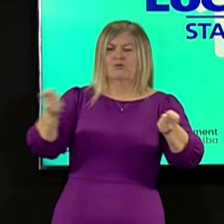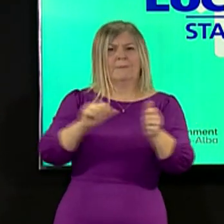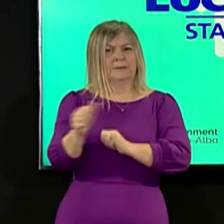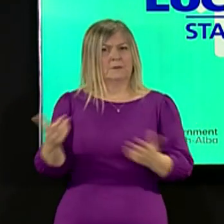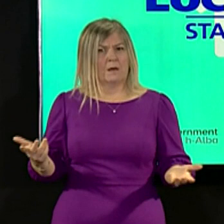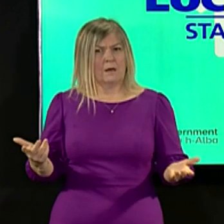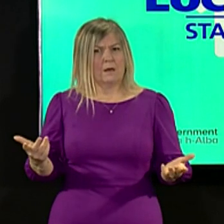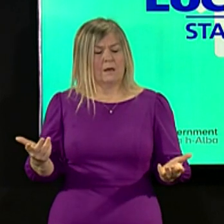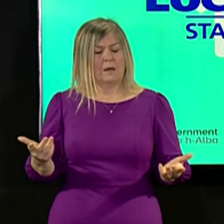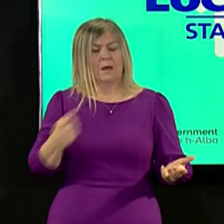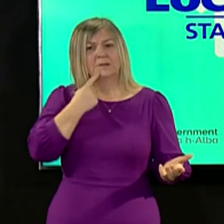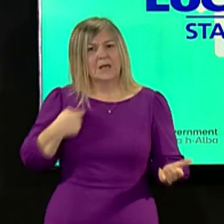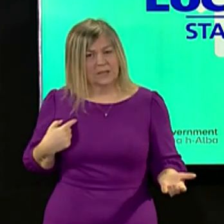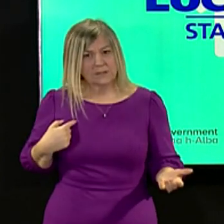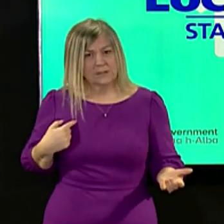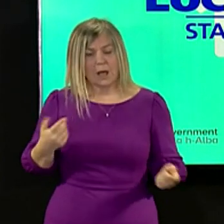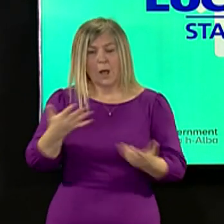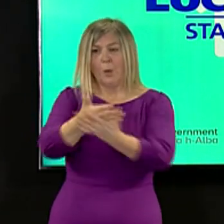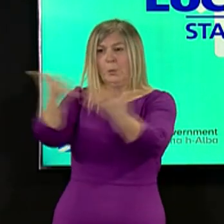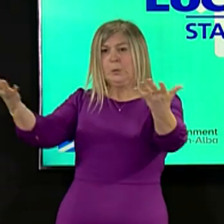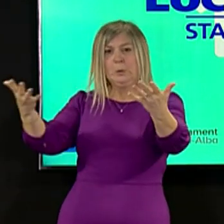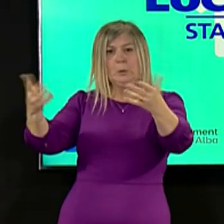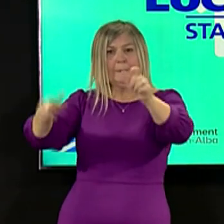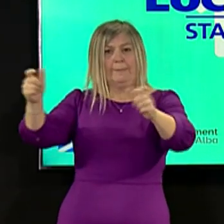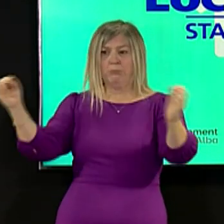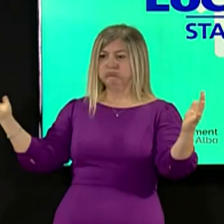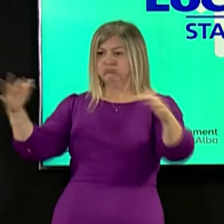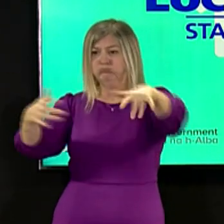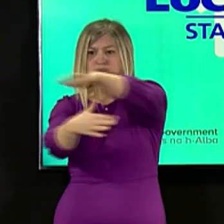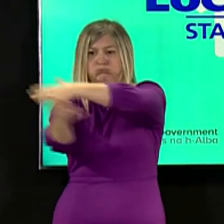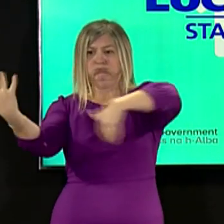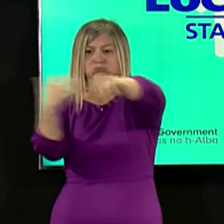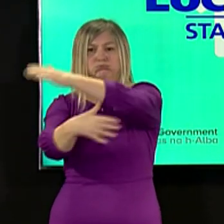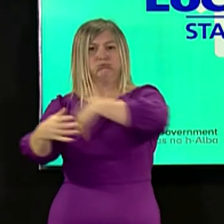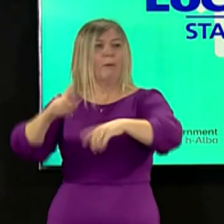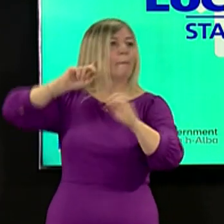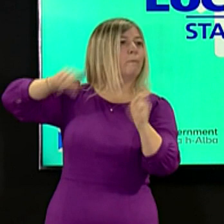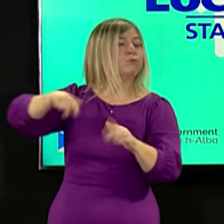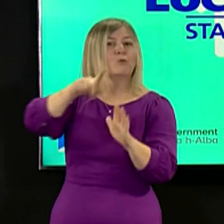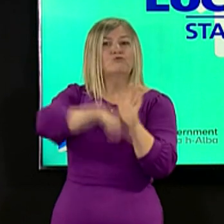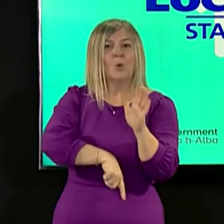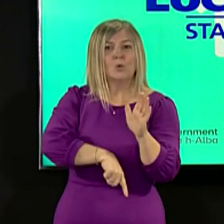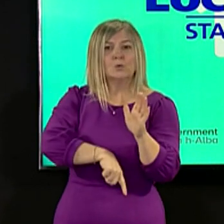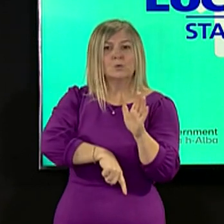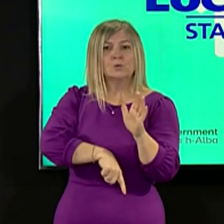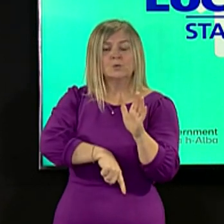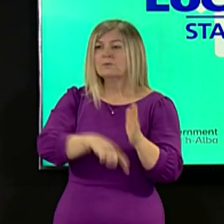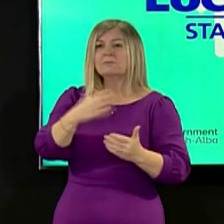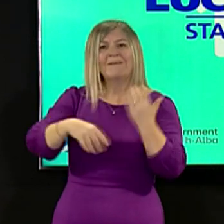so many people deliberately flouting these rules with no regard for the safety of others is shameful.